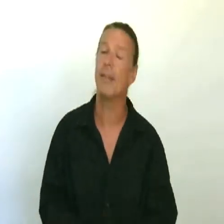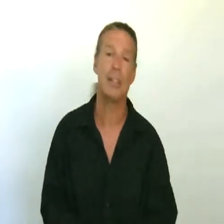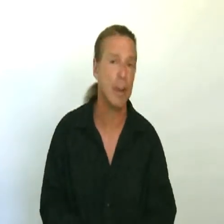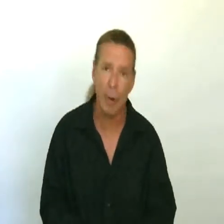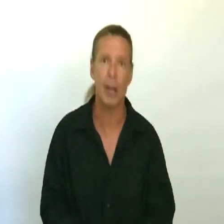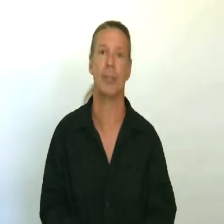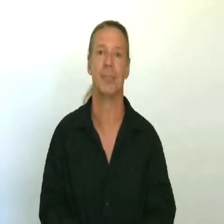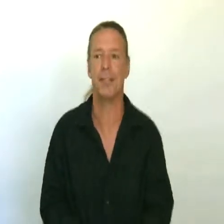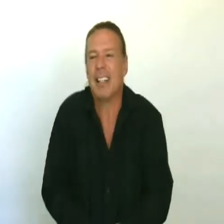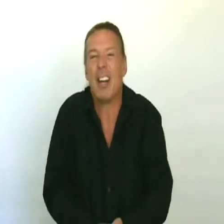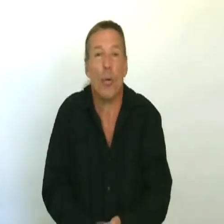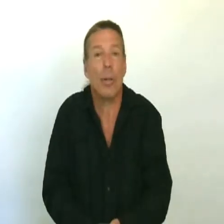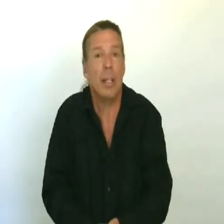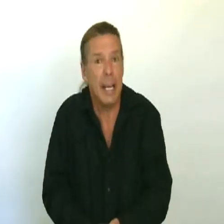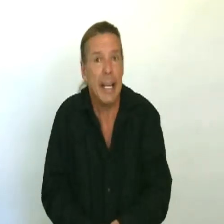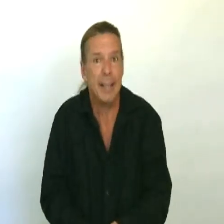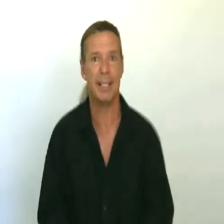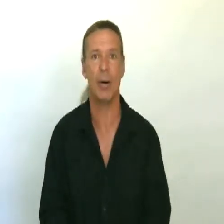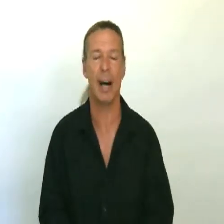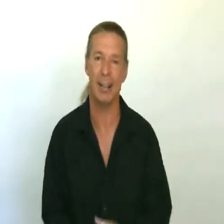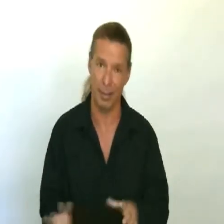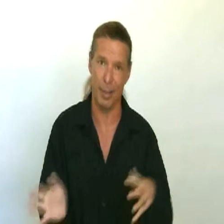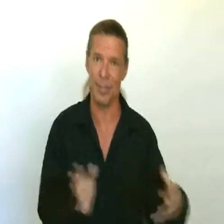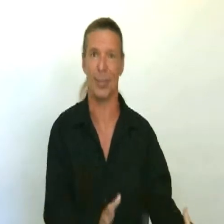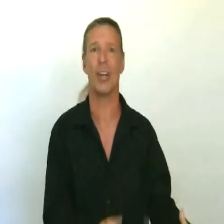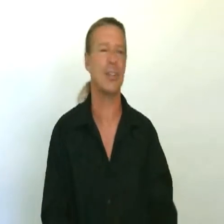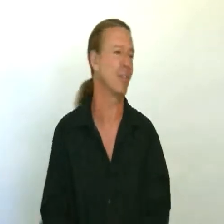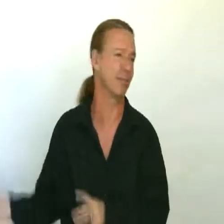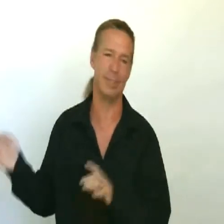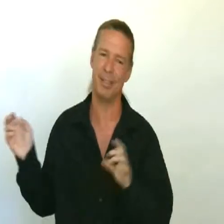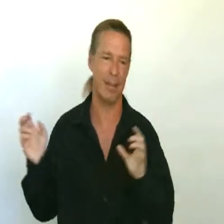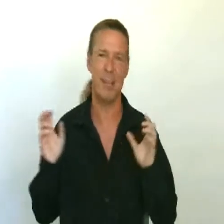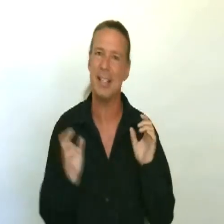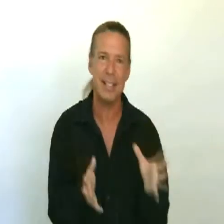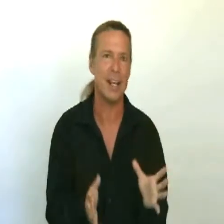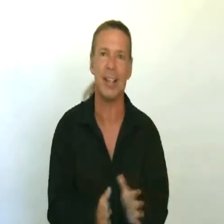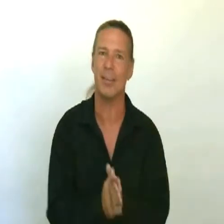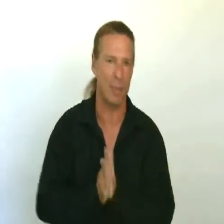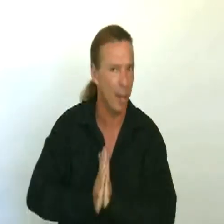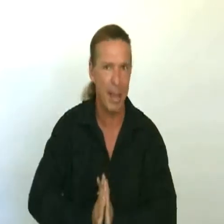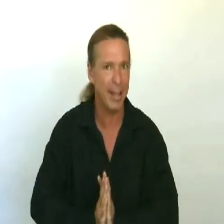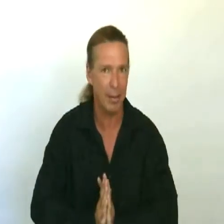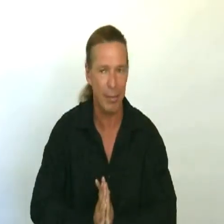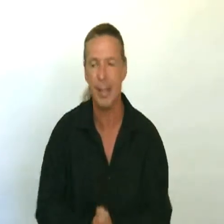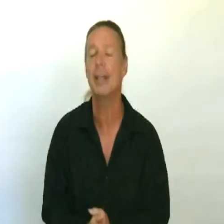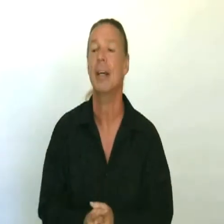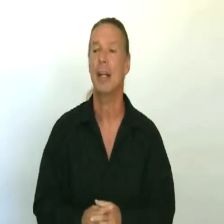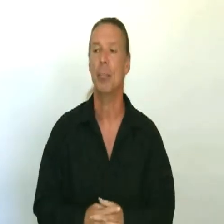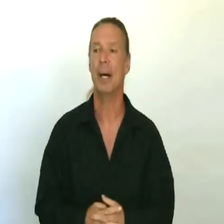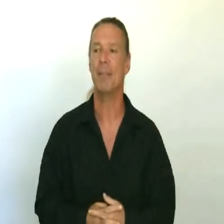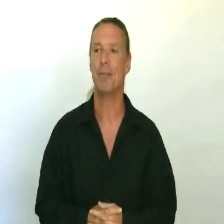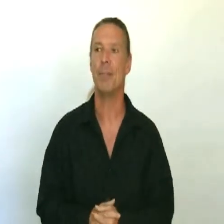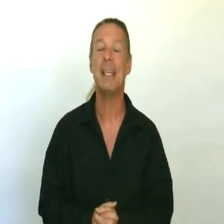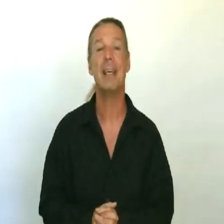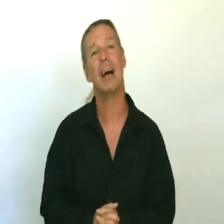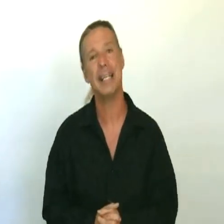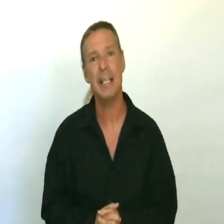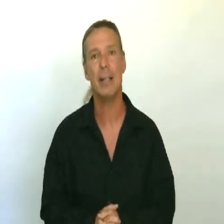of his vibrato. In fact, I don't really like it. Now, I love him as an artist, amazing talent, not bagging on Freddie, but for me, ideally,